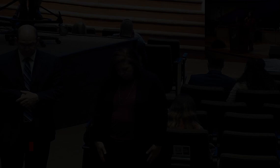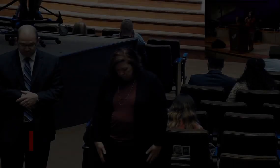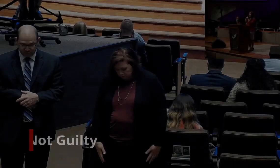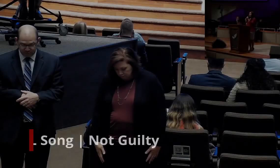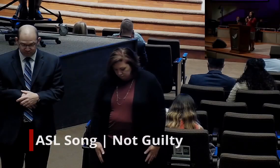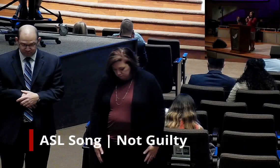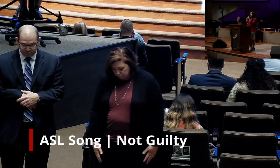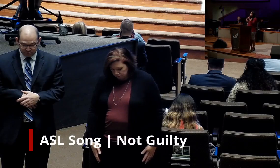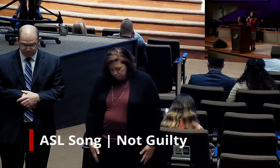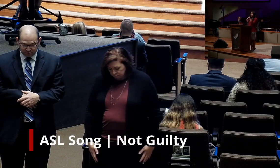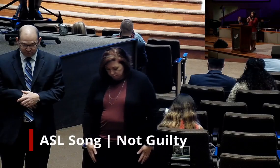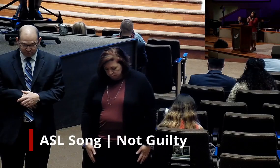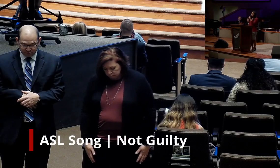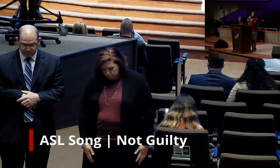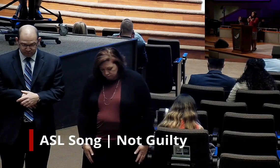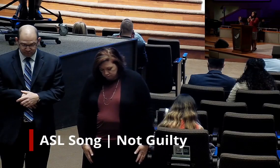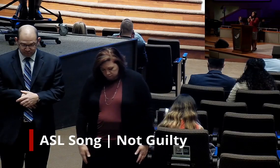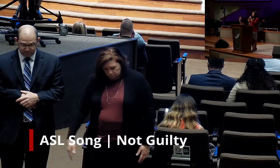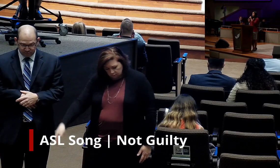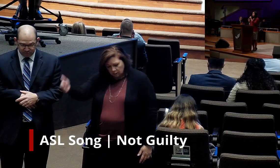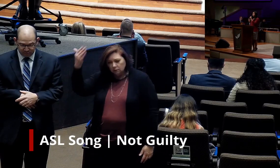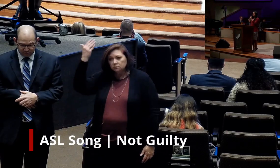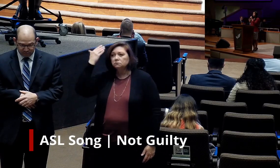I stand accused.